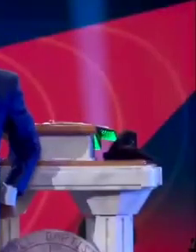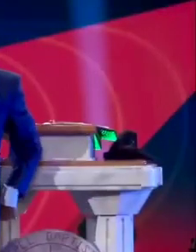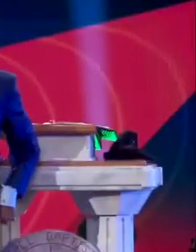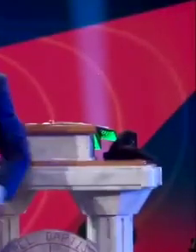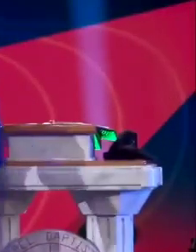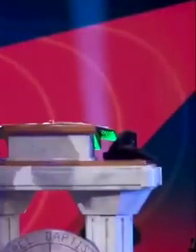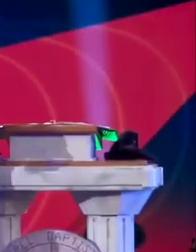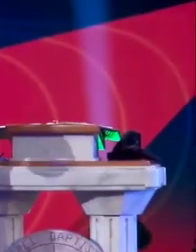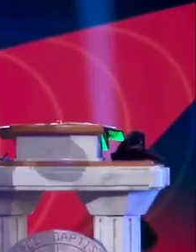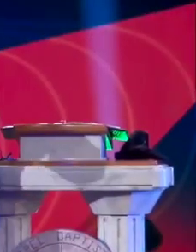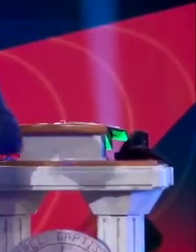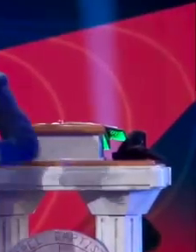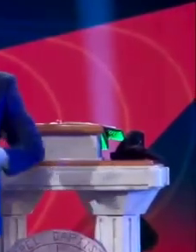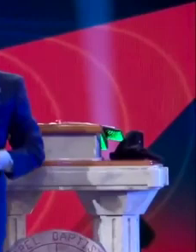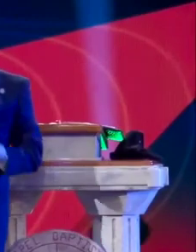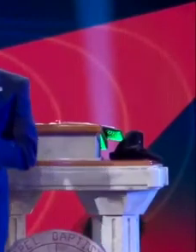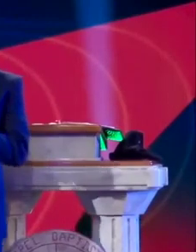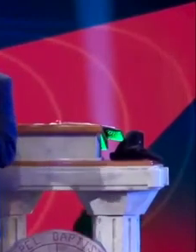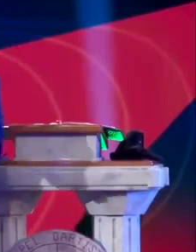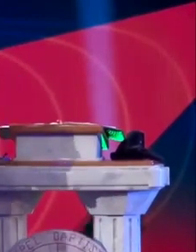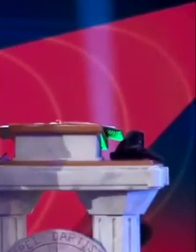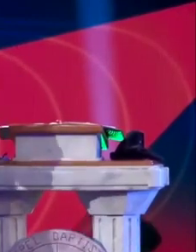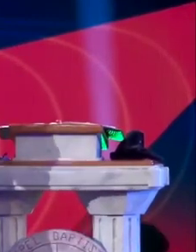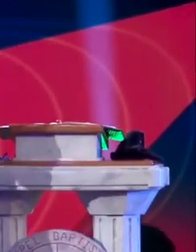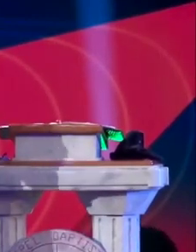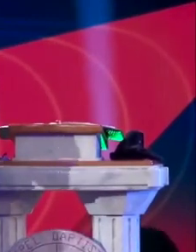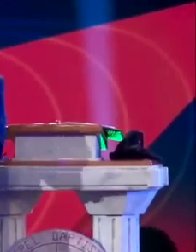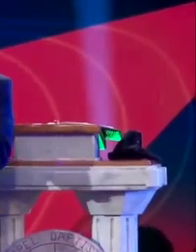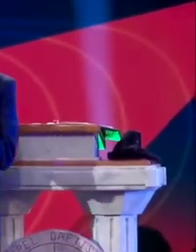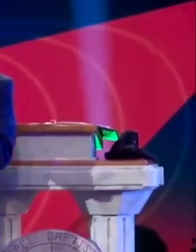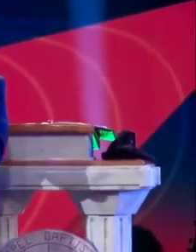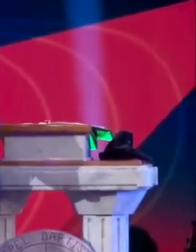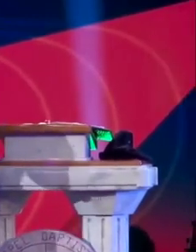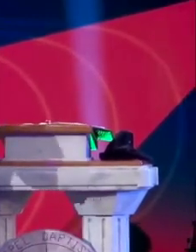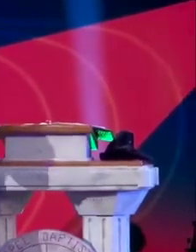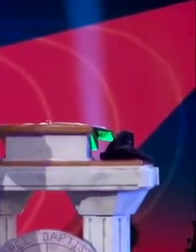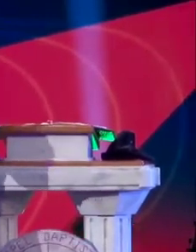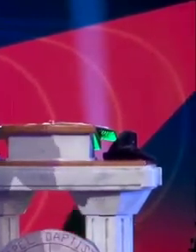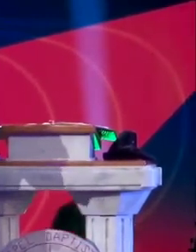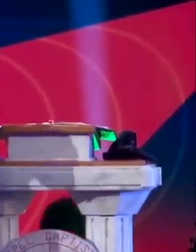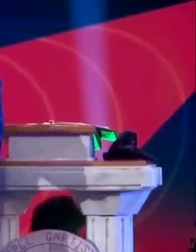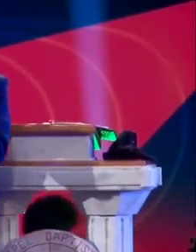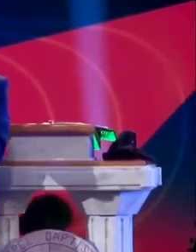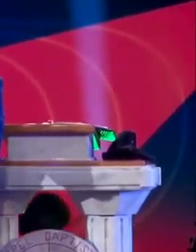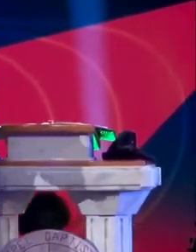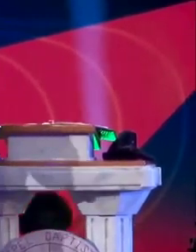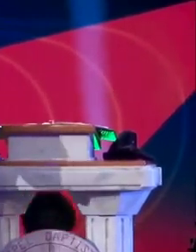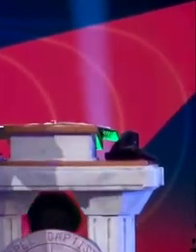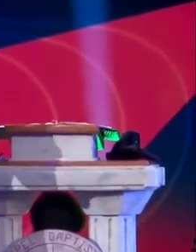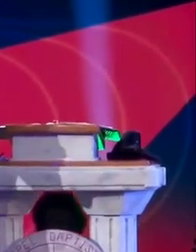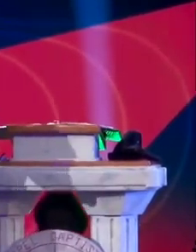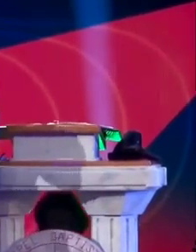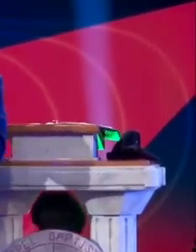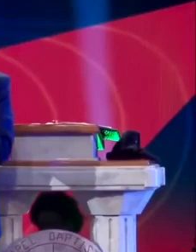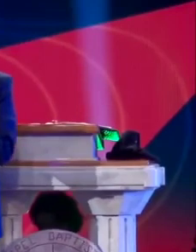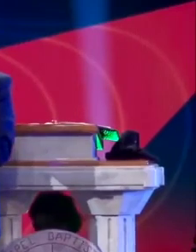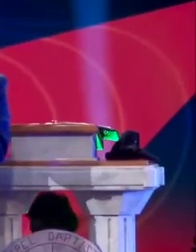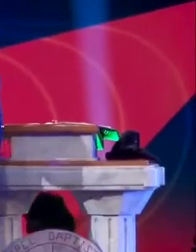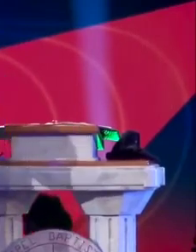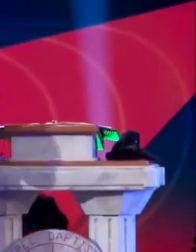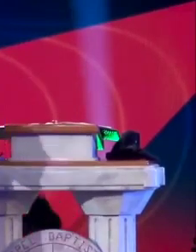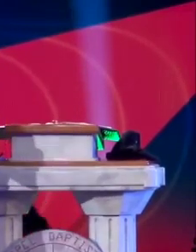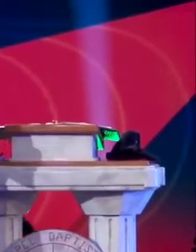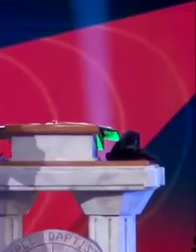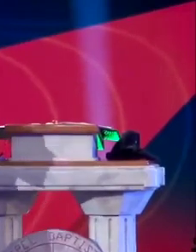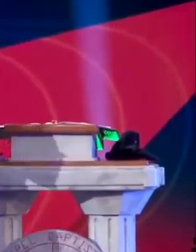God's about to change some things, and I'm here to tell you, if you don't know about the fullness of the Holy Ghost, I don't care